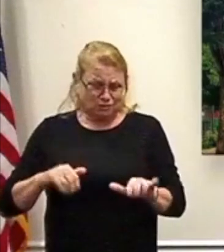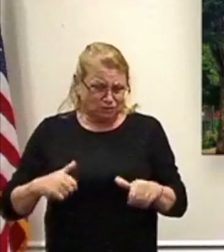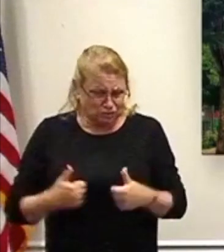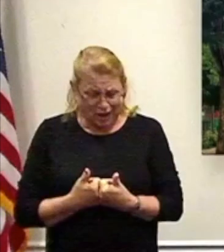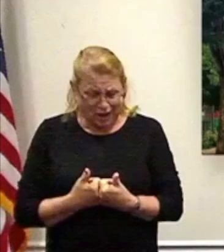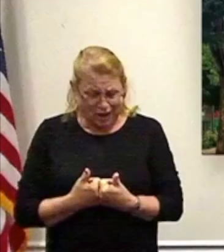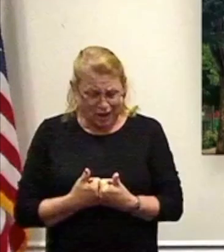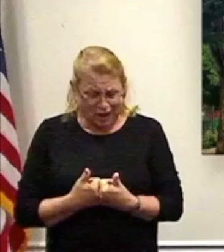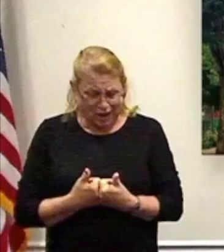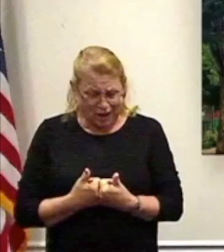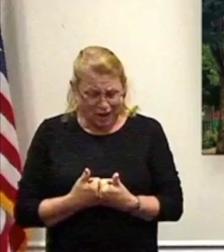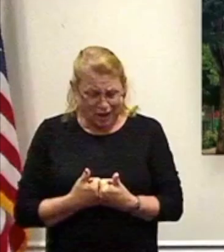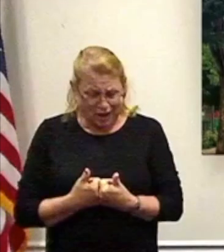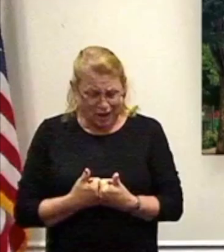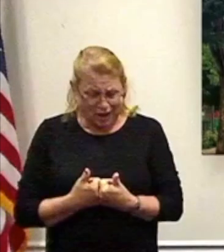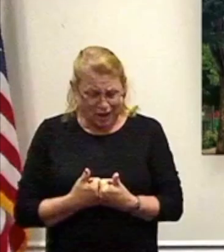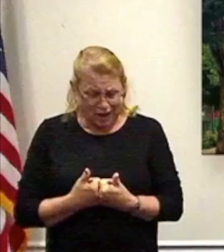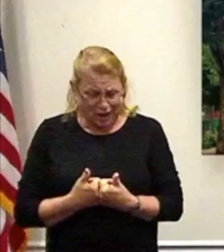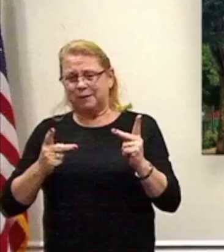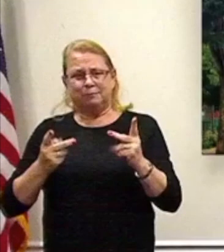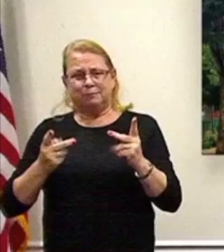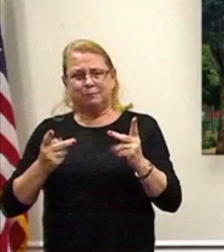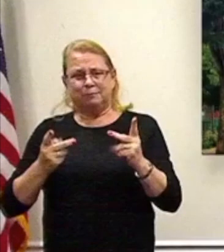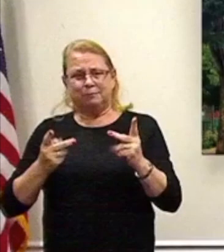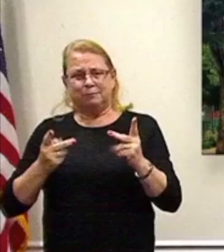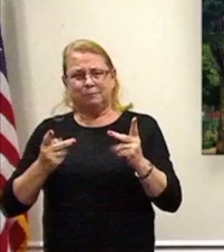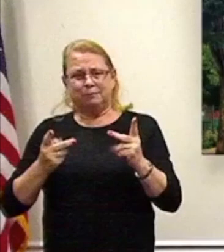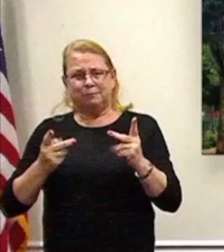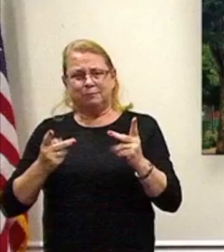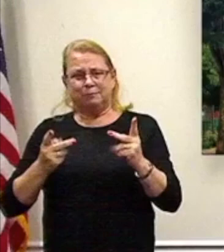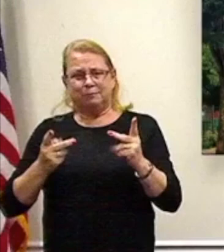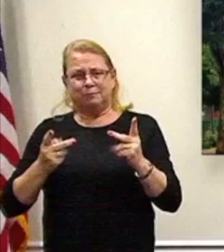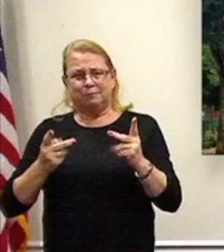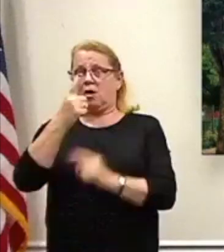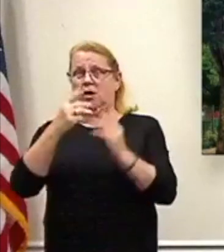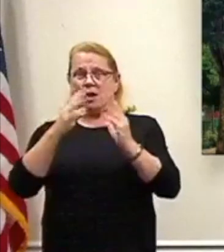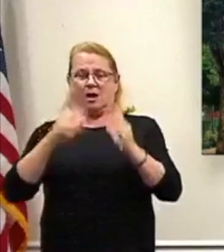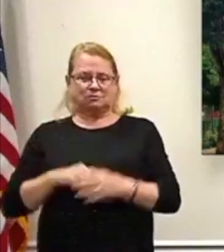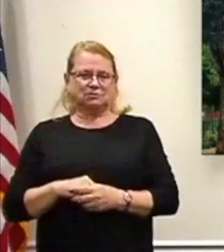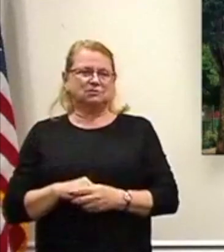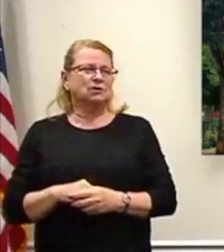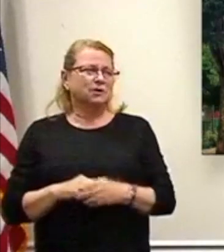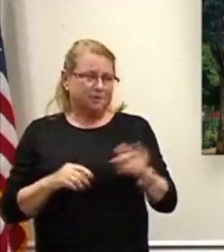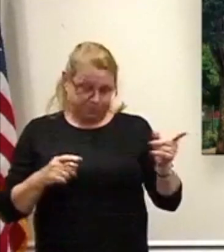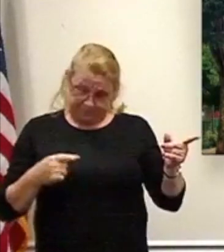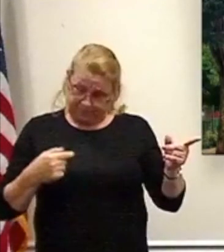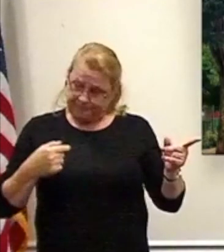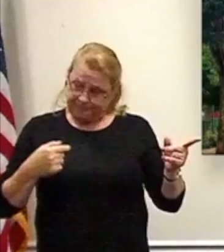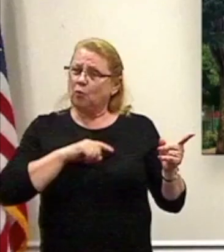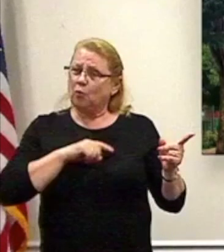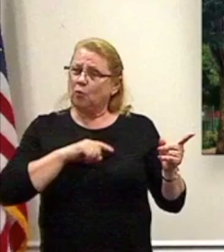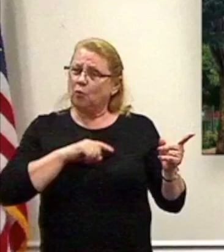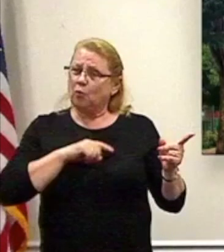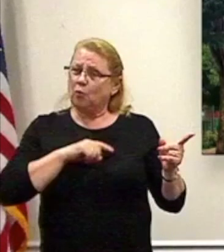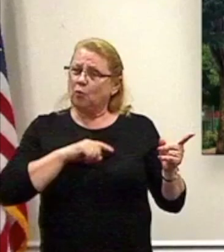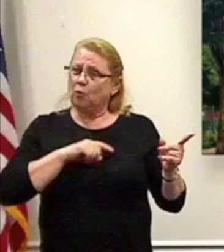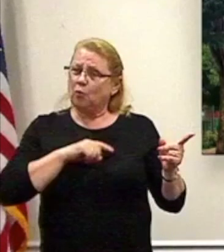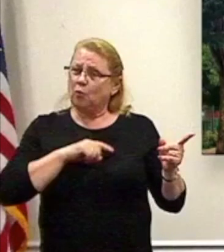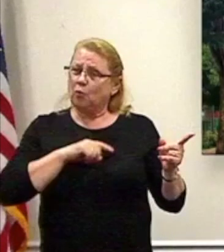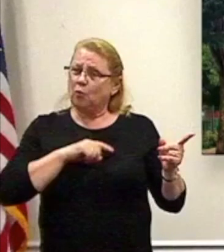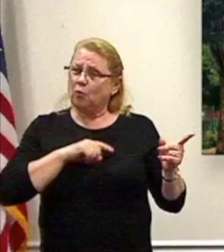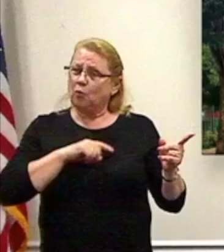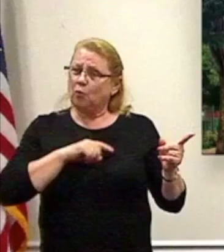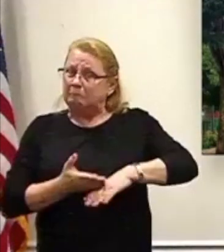in a single household lose their work, and I'm sorry for that. We are seeing job growth. Dutchess County is rebounding, is